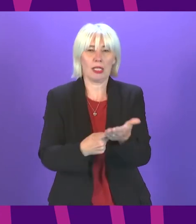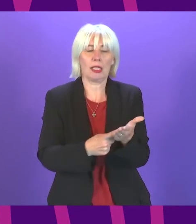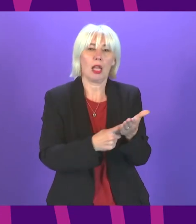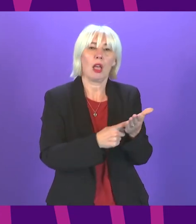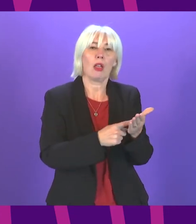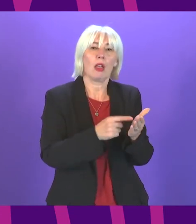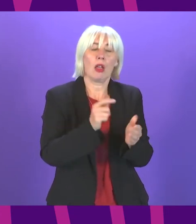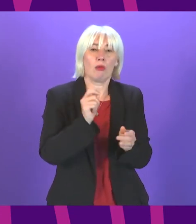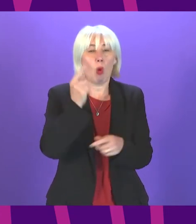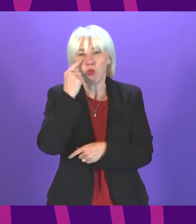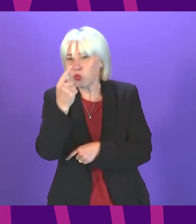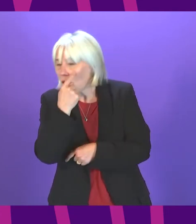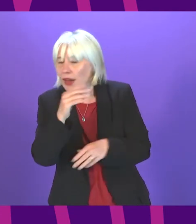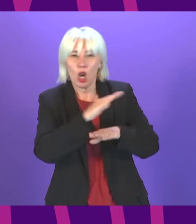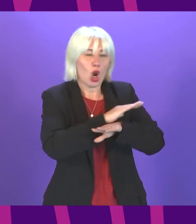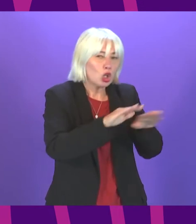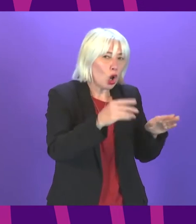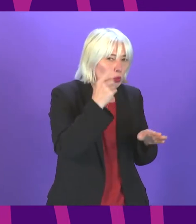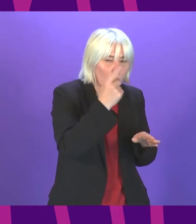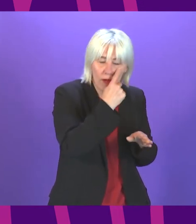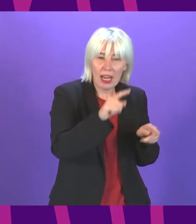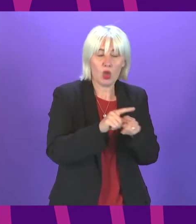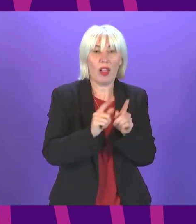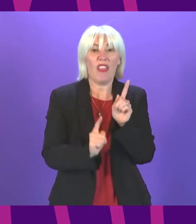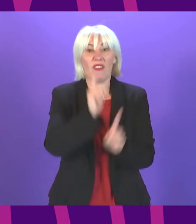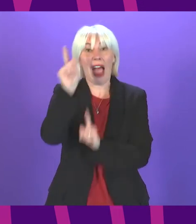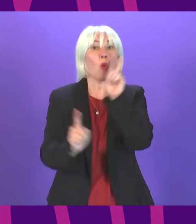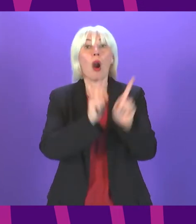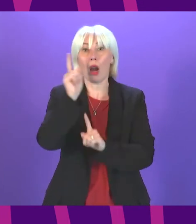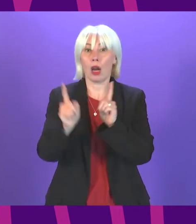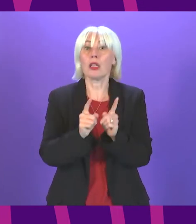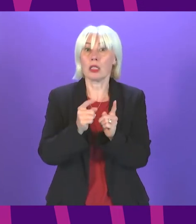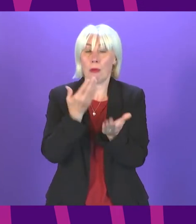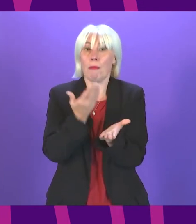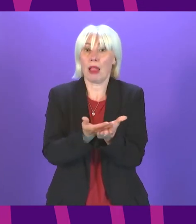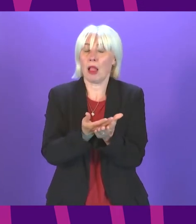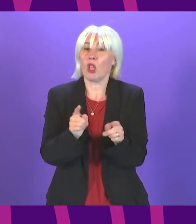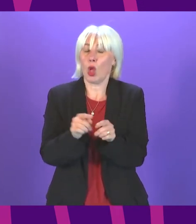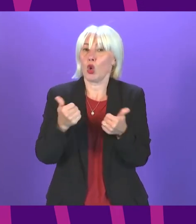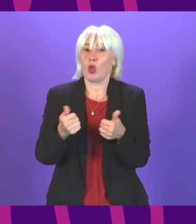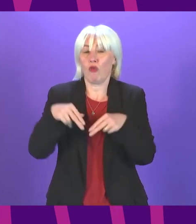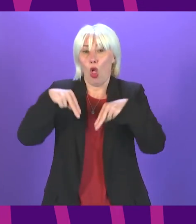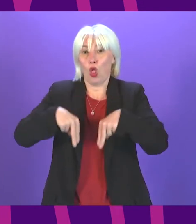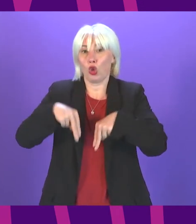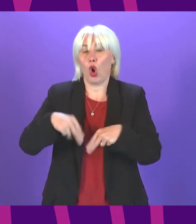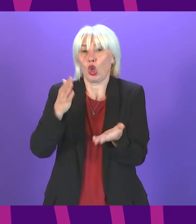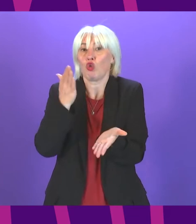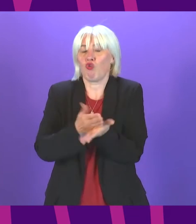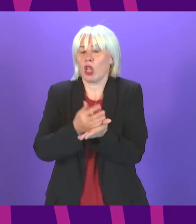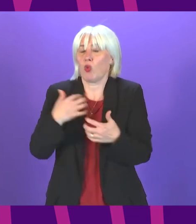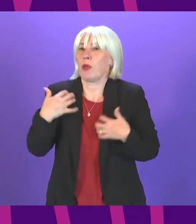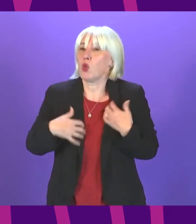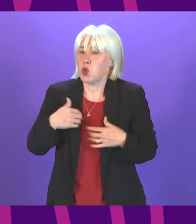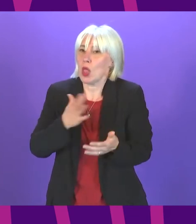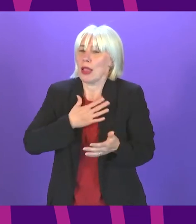bill which will help the dogs trust based in my constituency with the terrible time that dogs and other